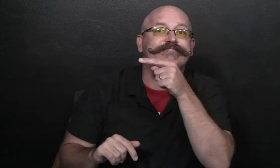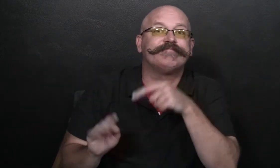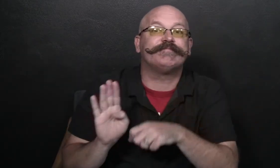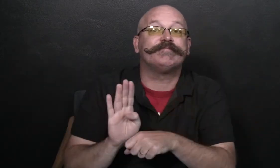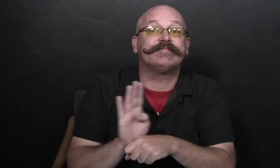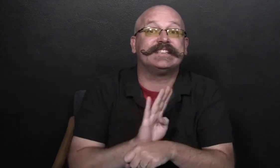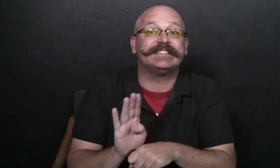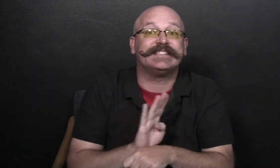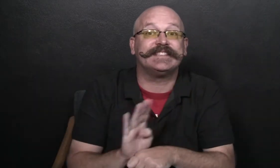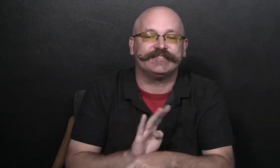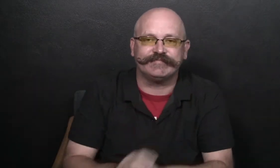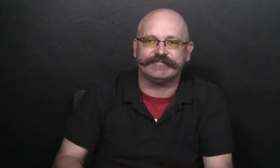busy.